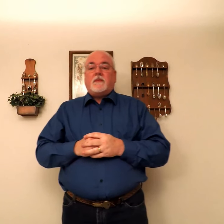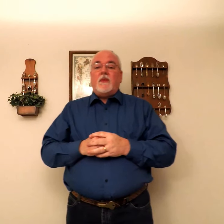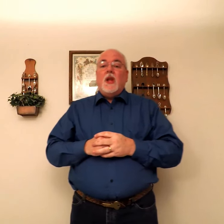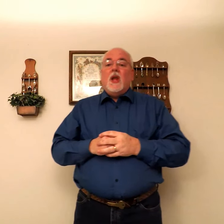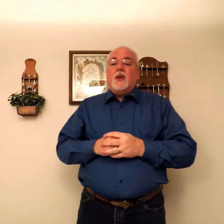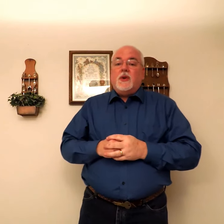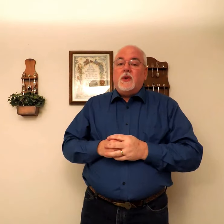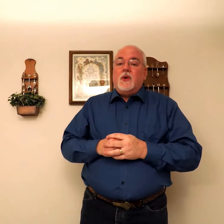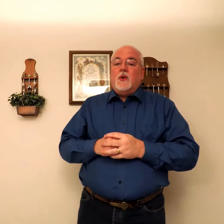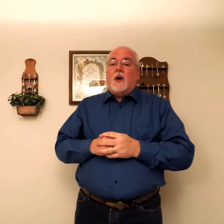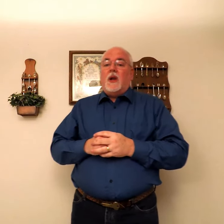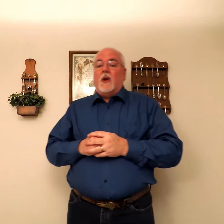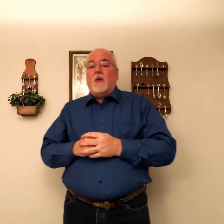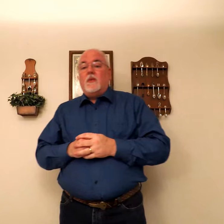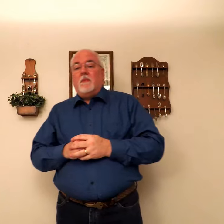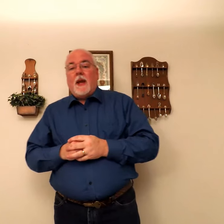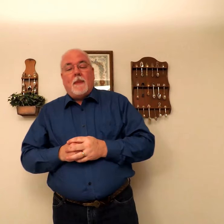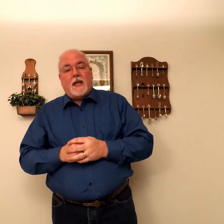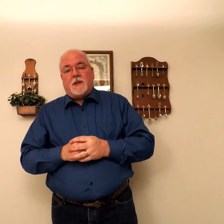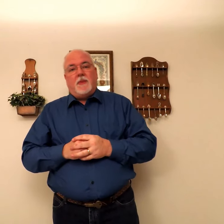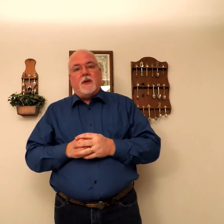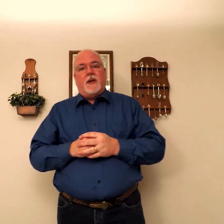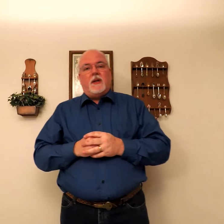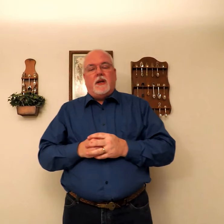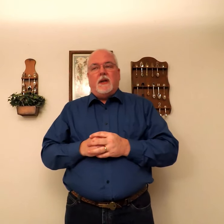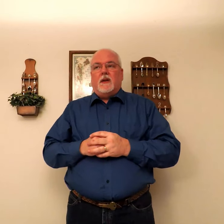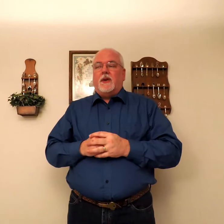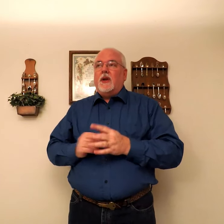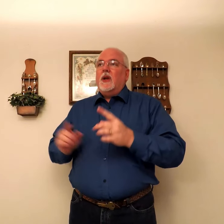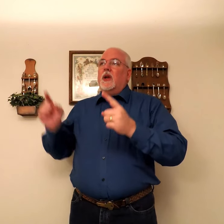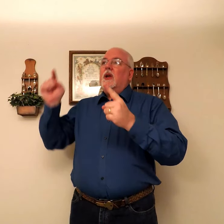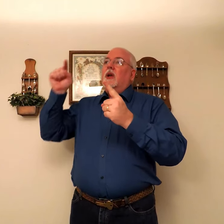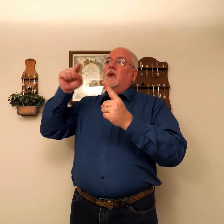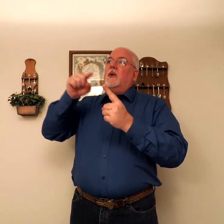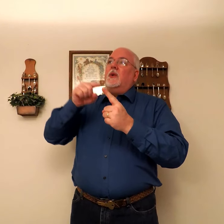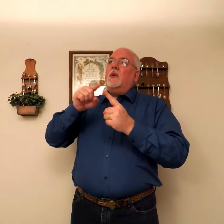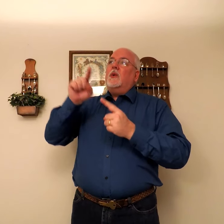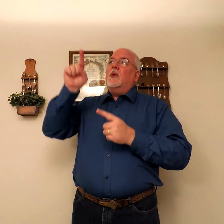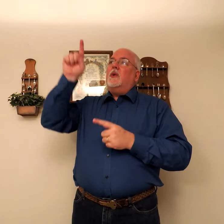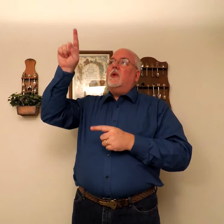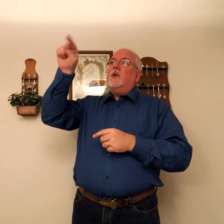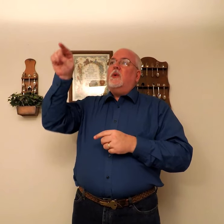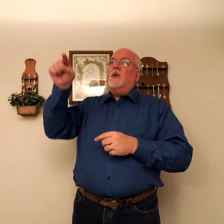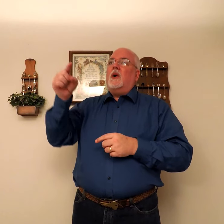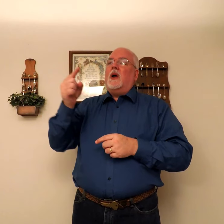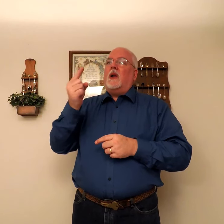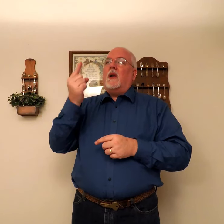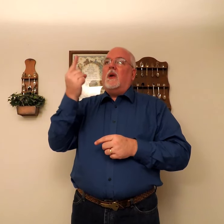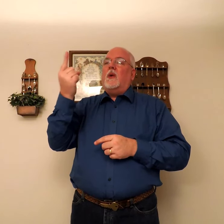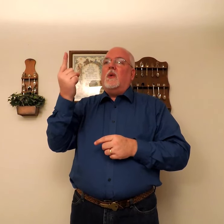To you alone. May my spirit yield. To you alone.